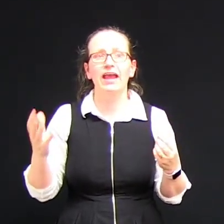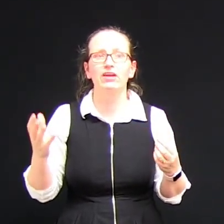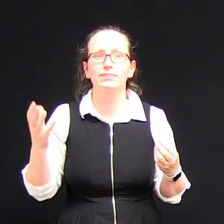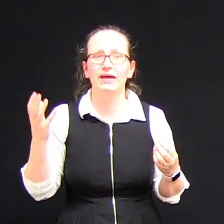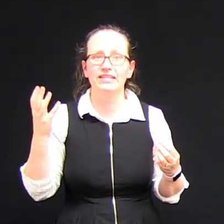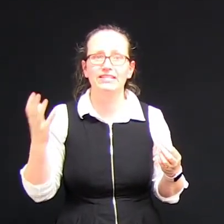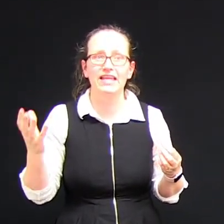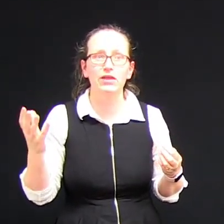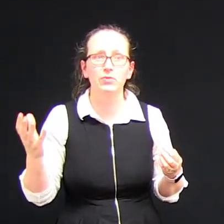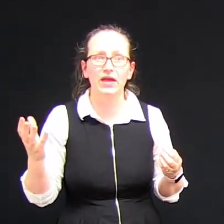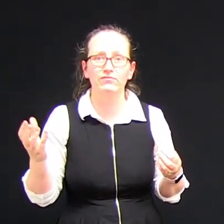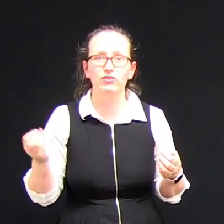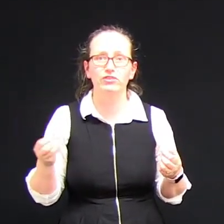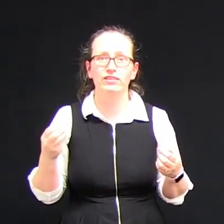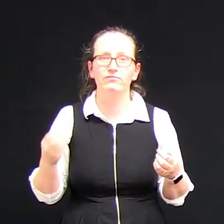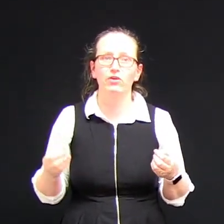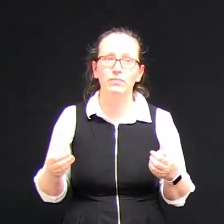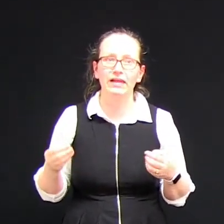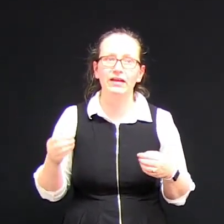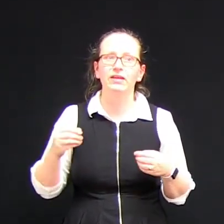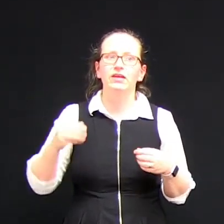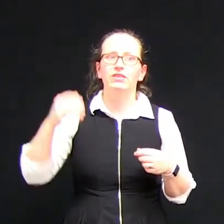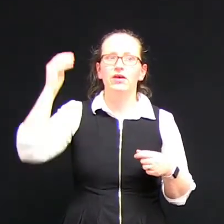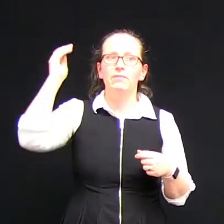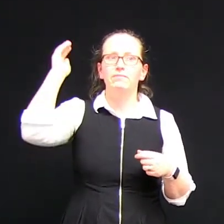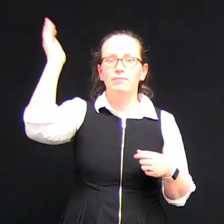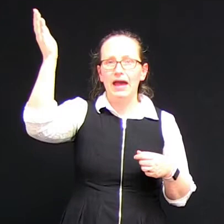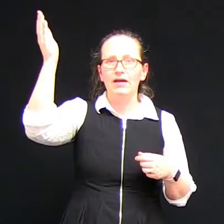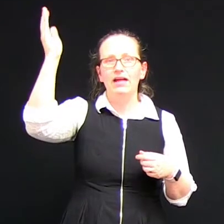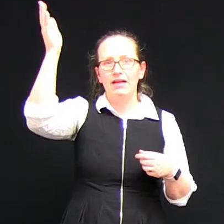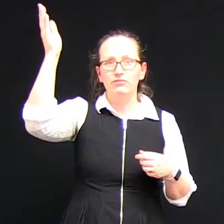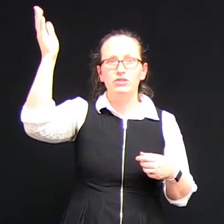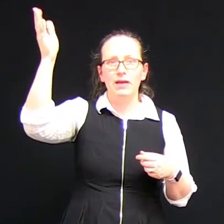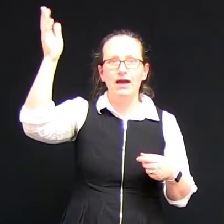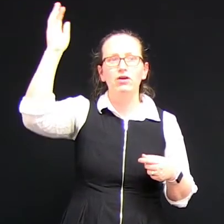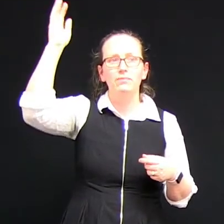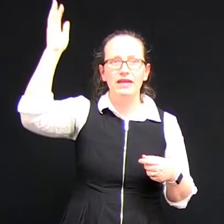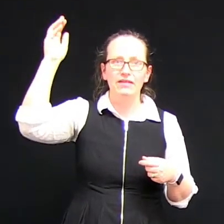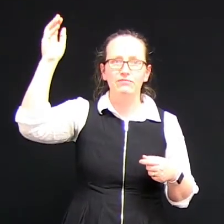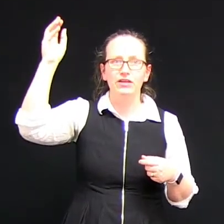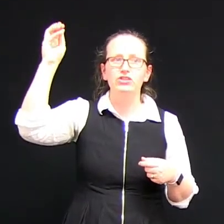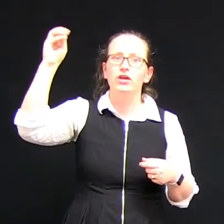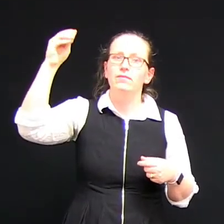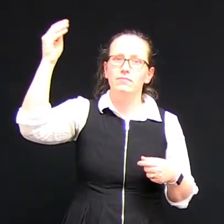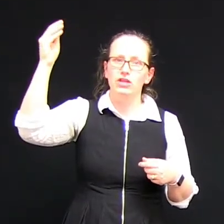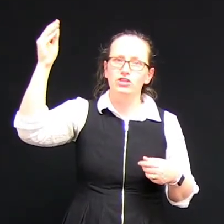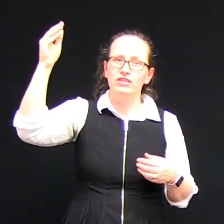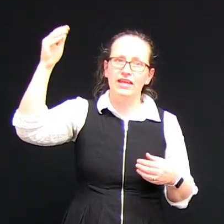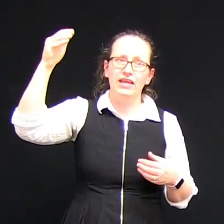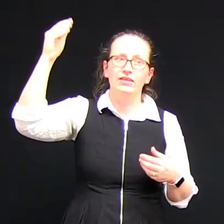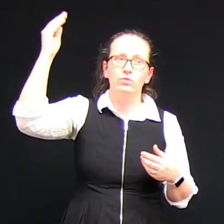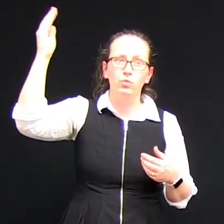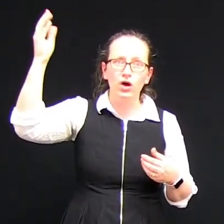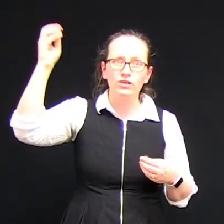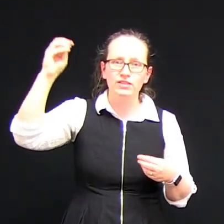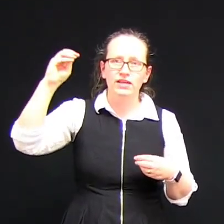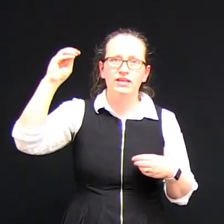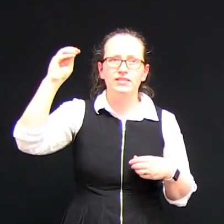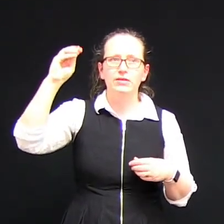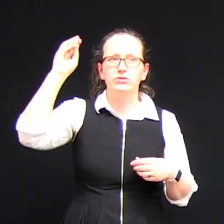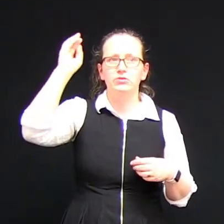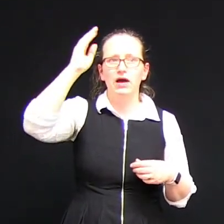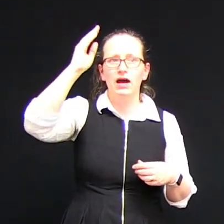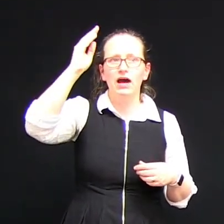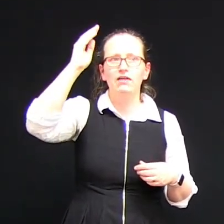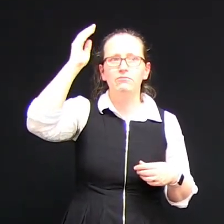power carried by a sound wave using the formula. The average power, p average, measured in watts